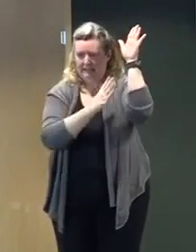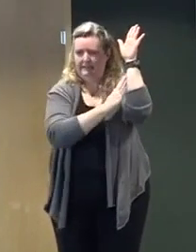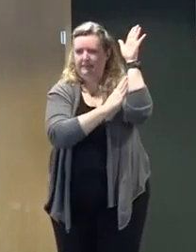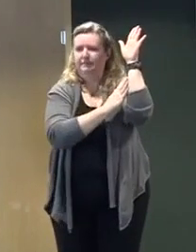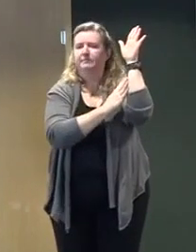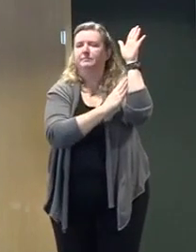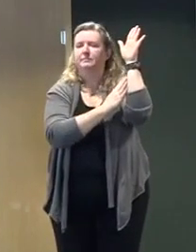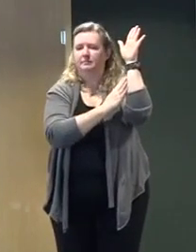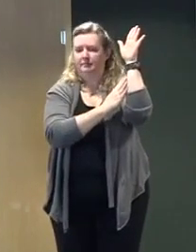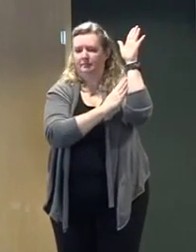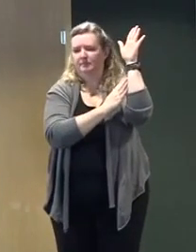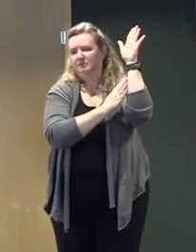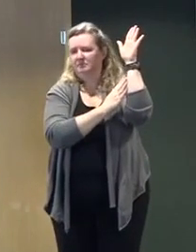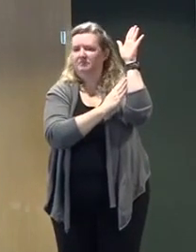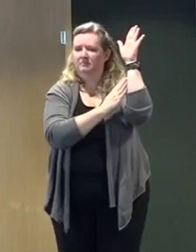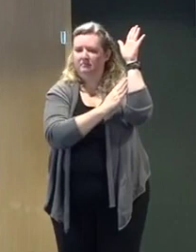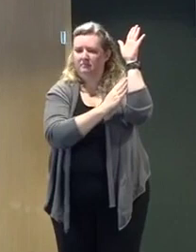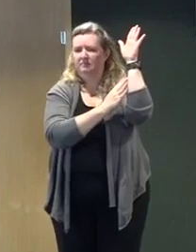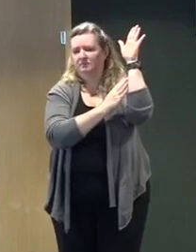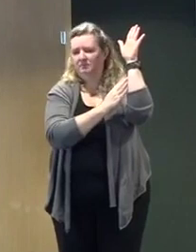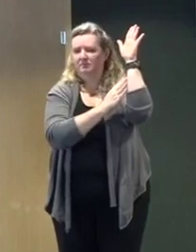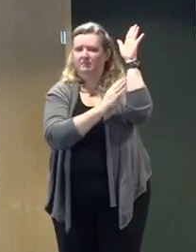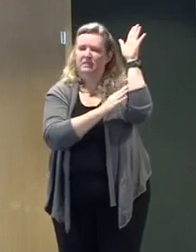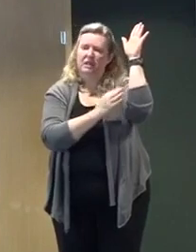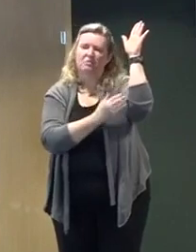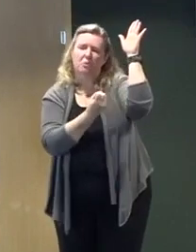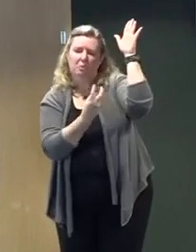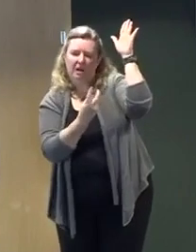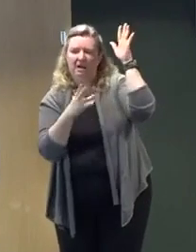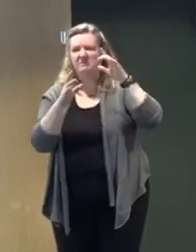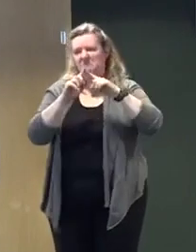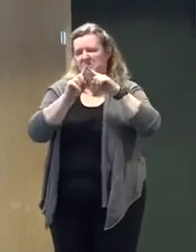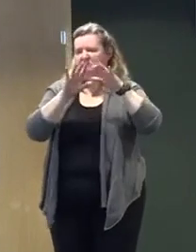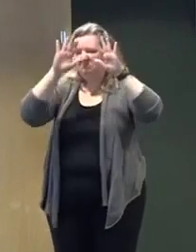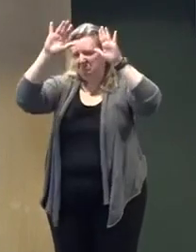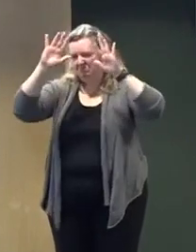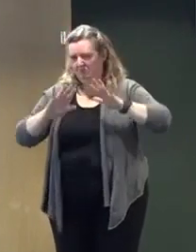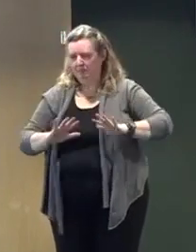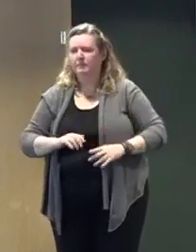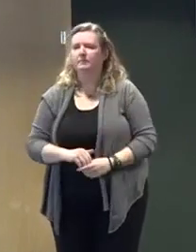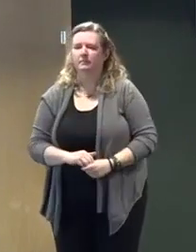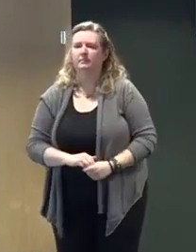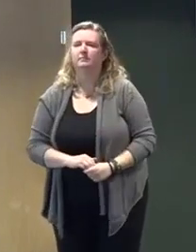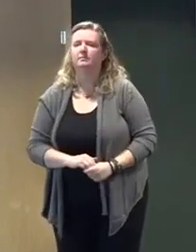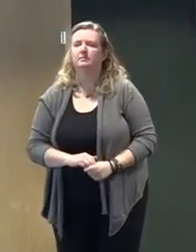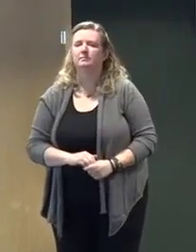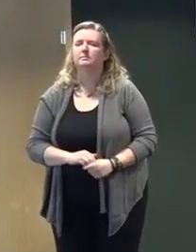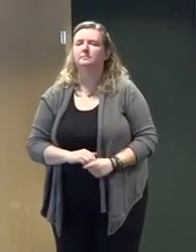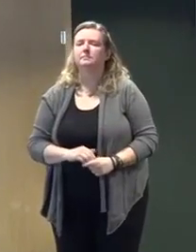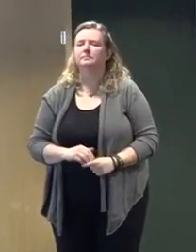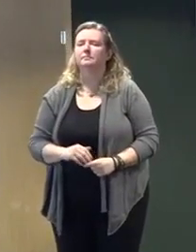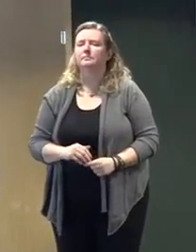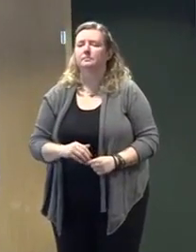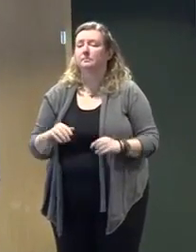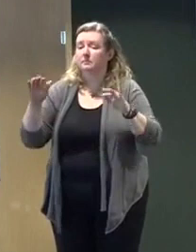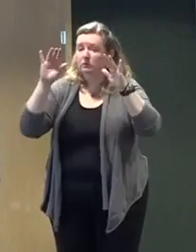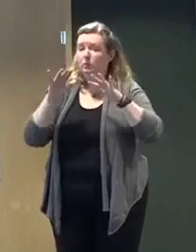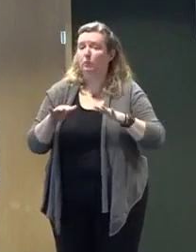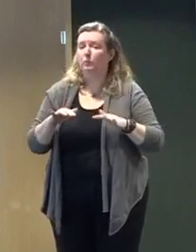phone with the FEMA Administrator Deanne Criswell, and not just in New Jersey, but this is a coastal first storm.